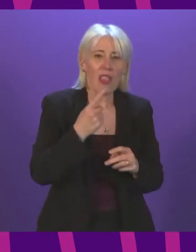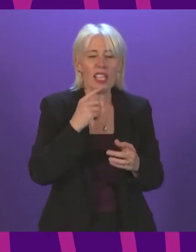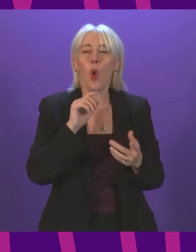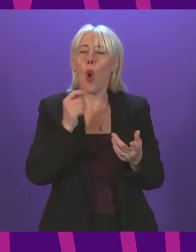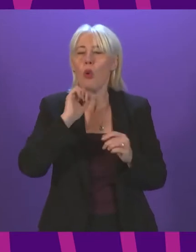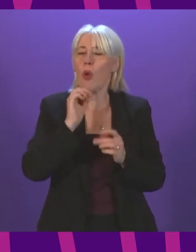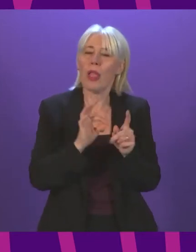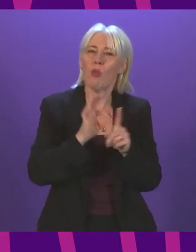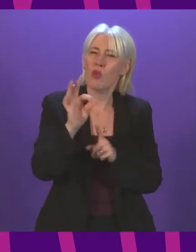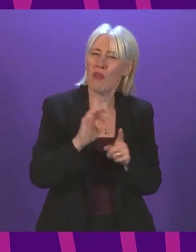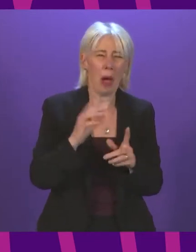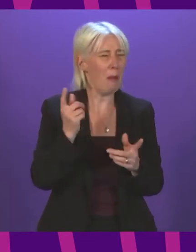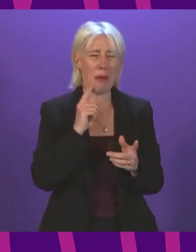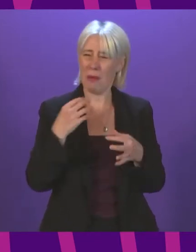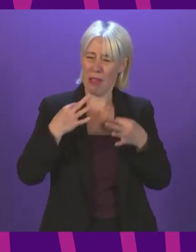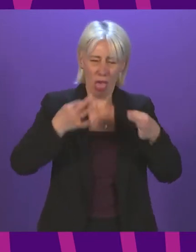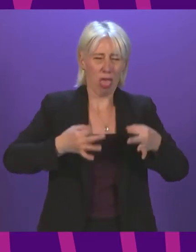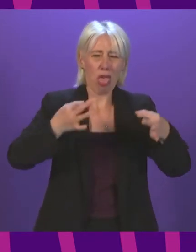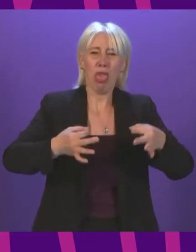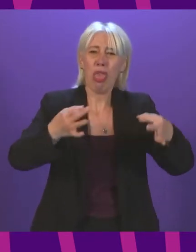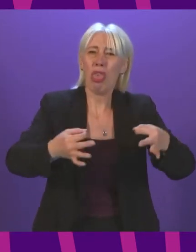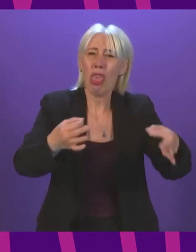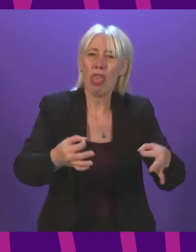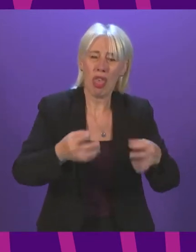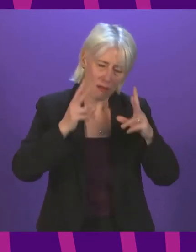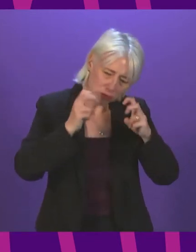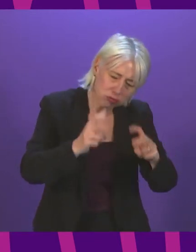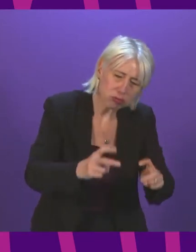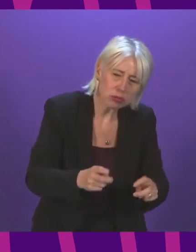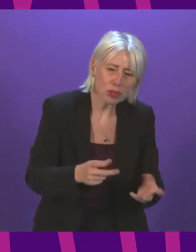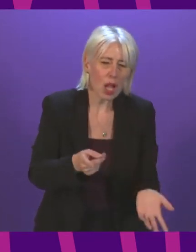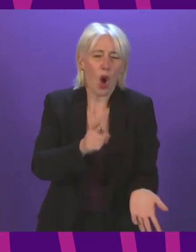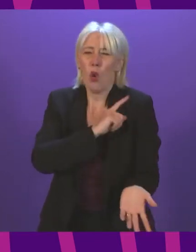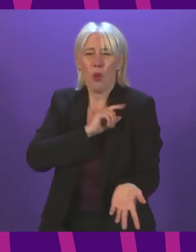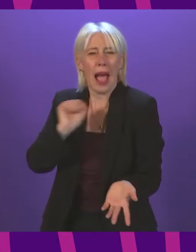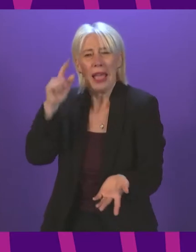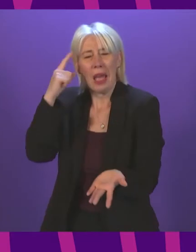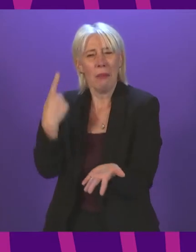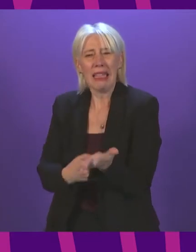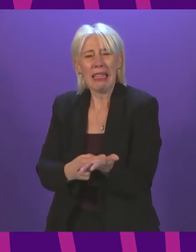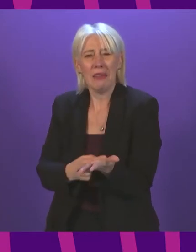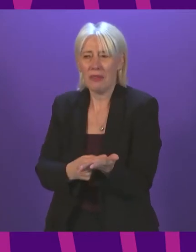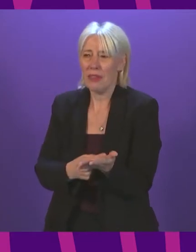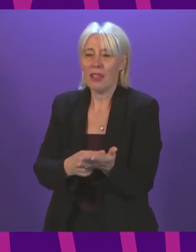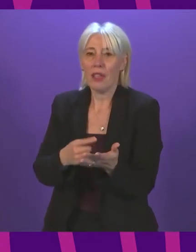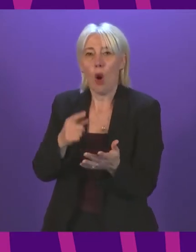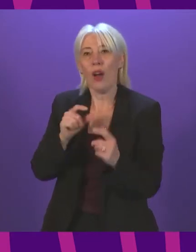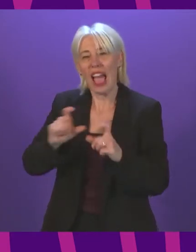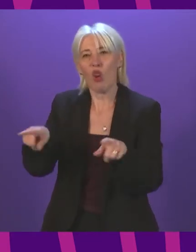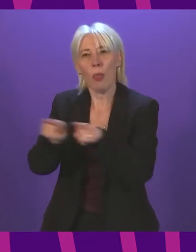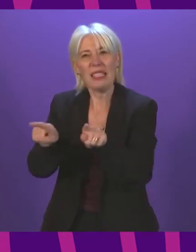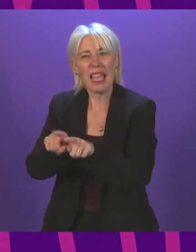But reports of decade-long delays keep on coming. Why does the Cabinet Secretary believe more of the same is enough?